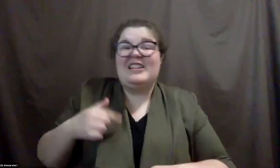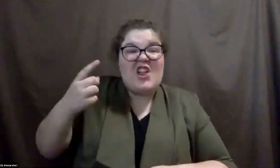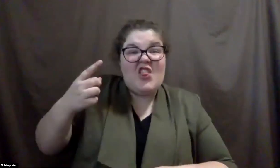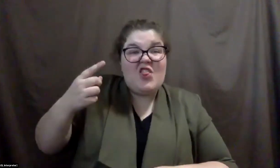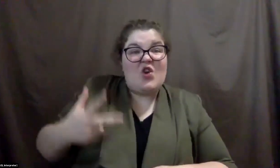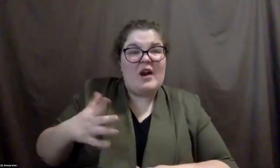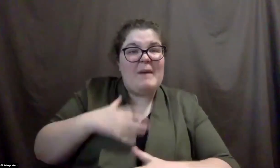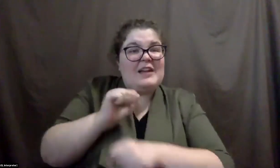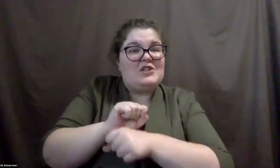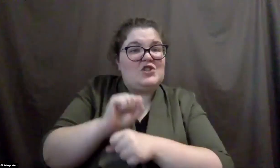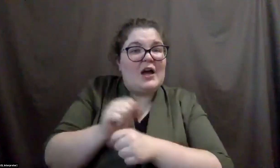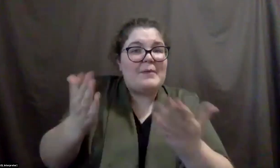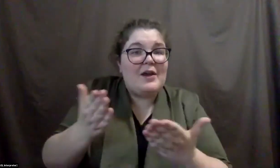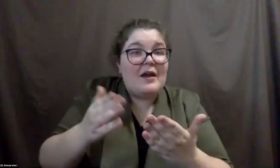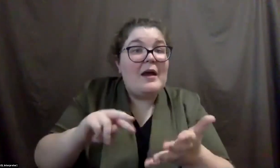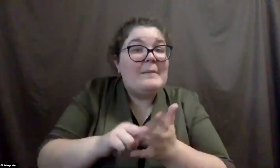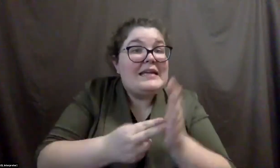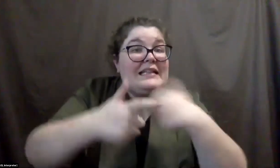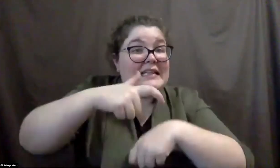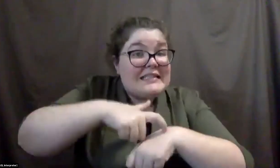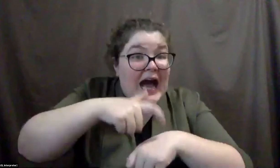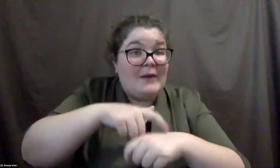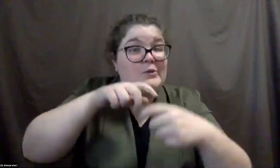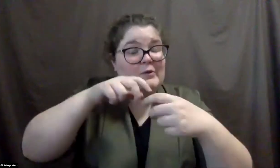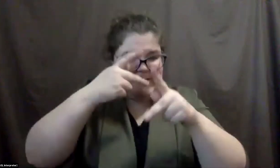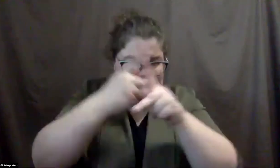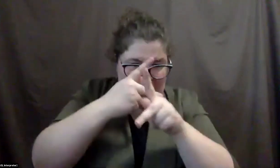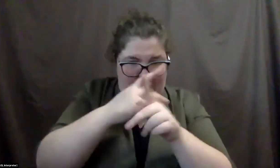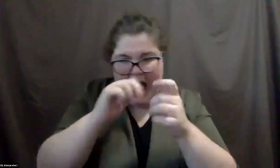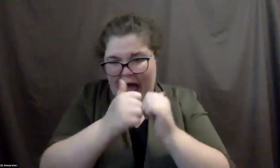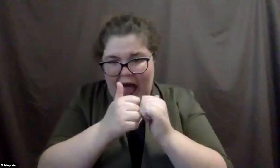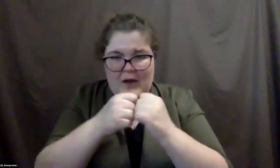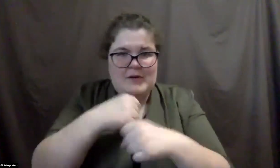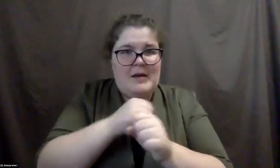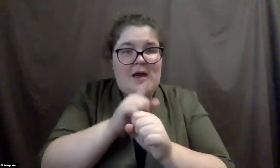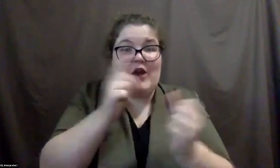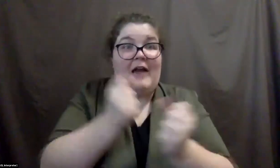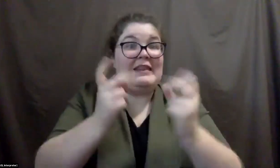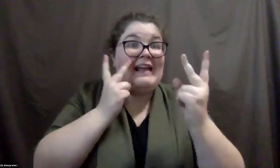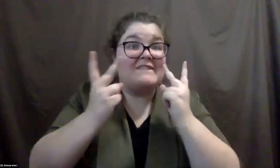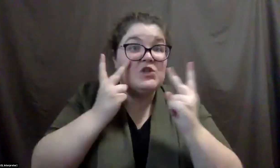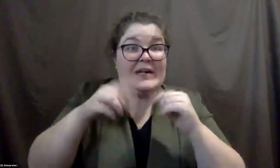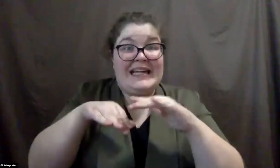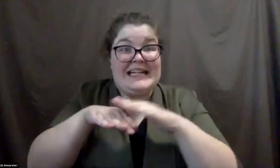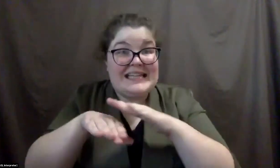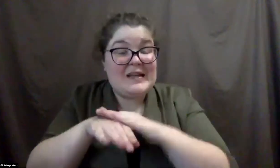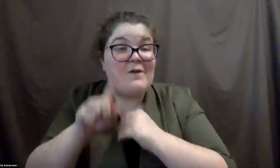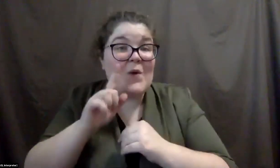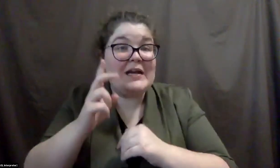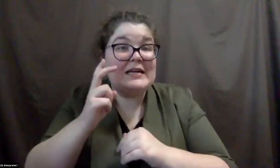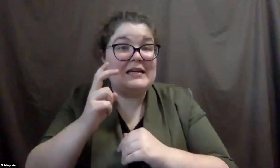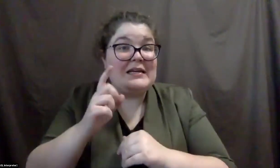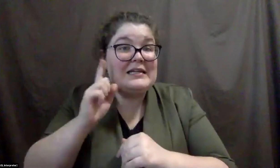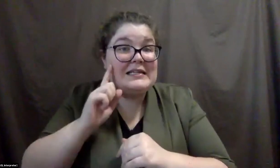at the school. So finding the time to figure out how to make all of this visual stuff accessible, especially as I'm building a digital